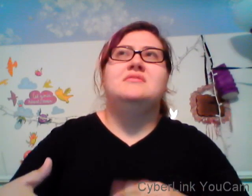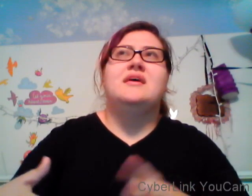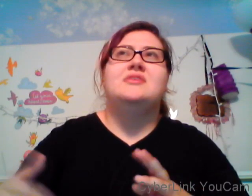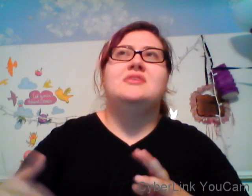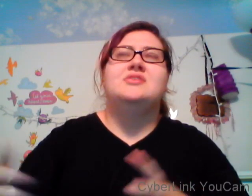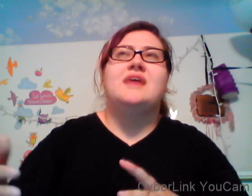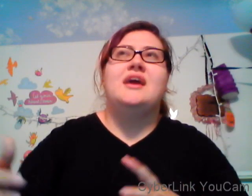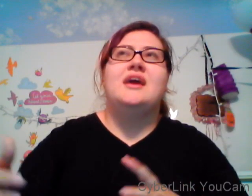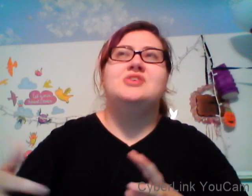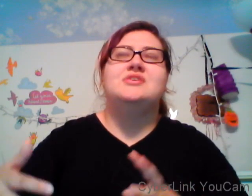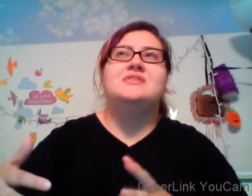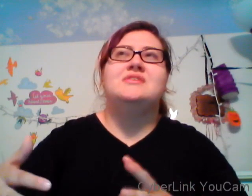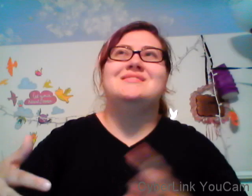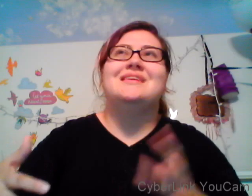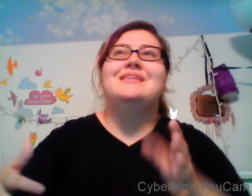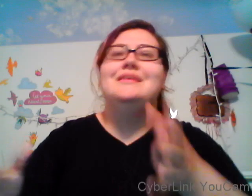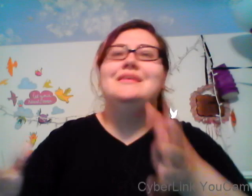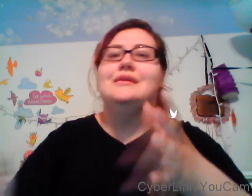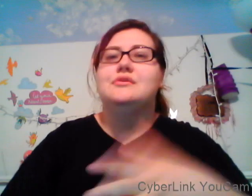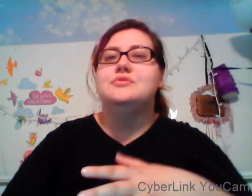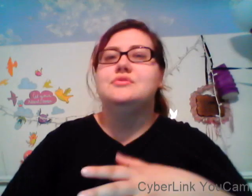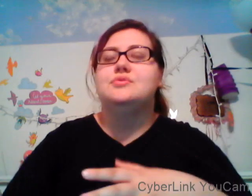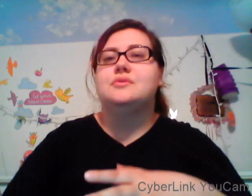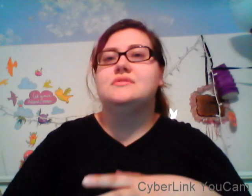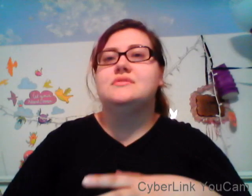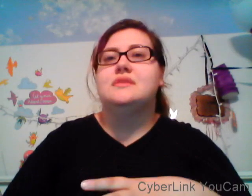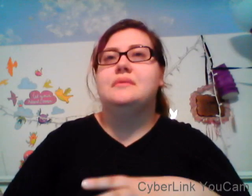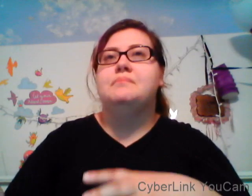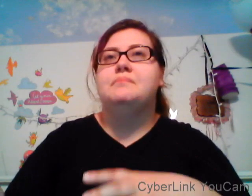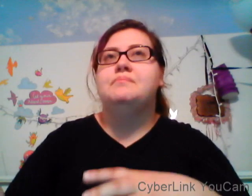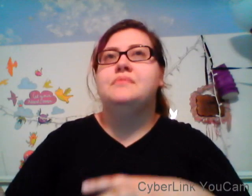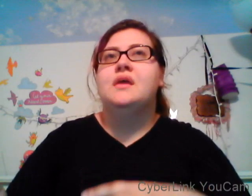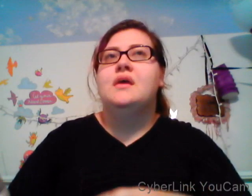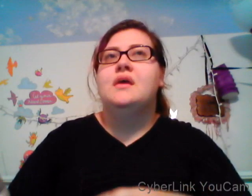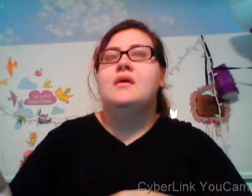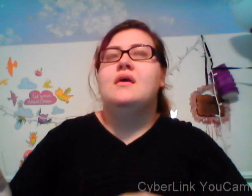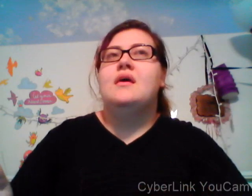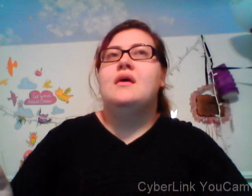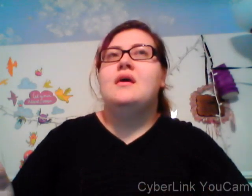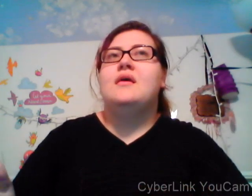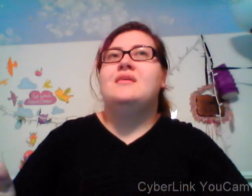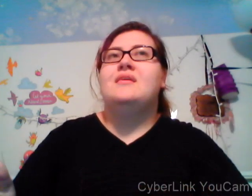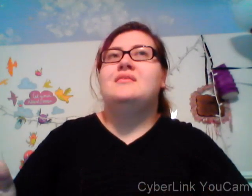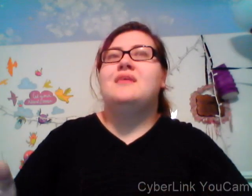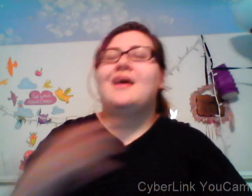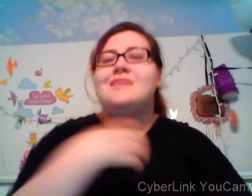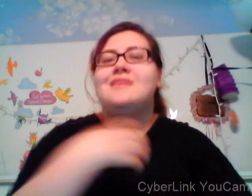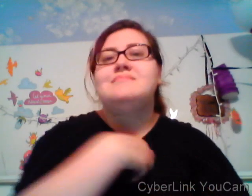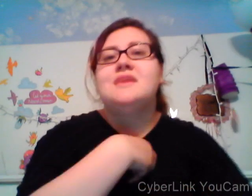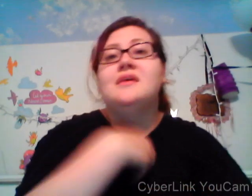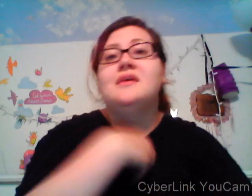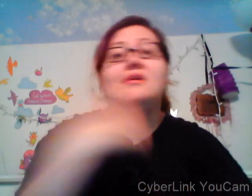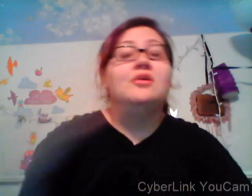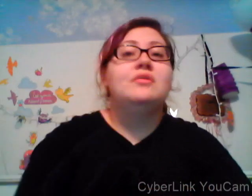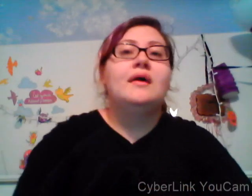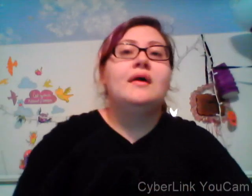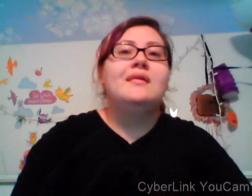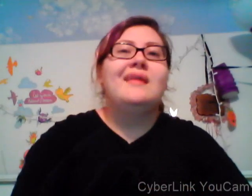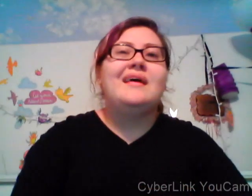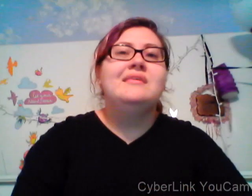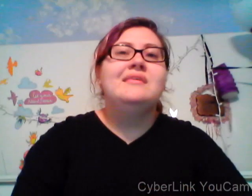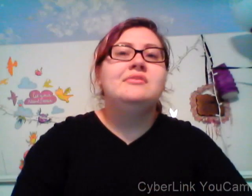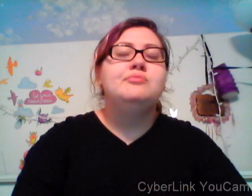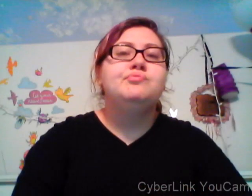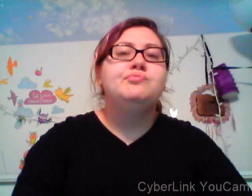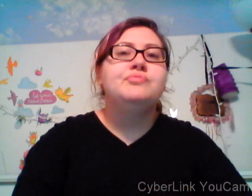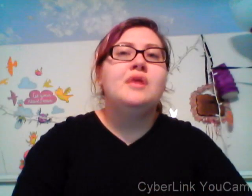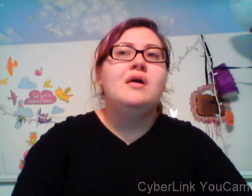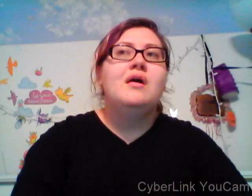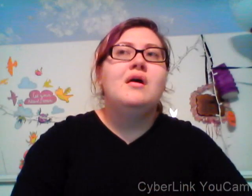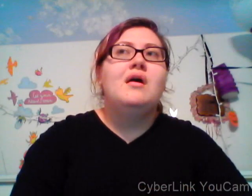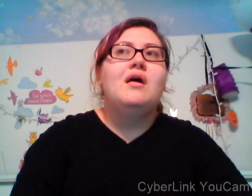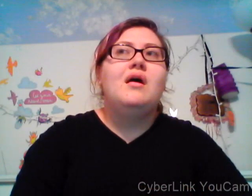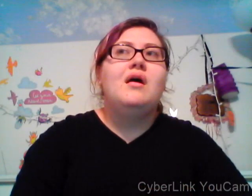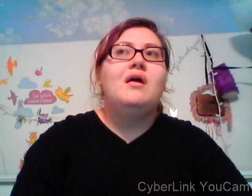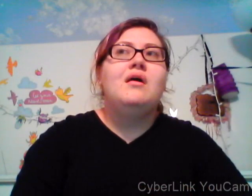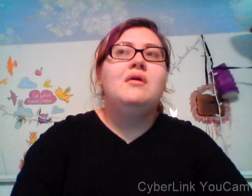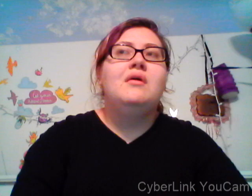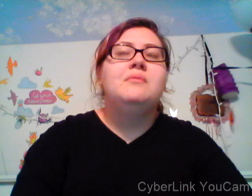I have no problem with being a super senior if if that wasn't clear um I